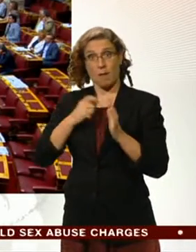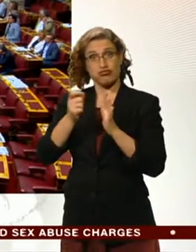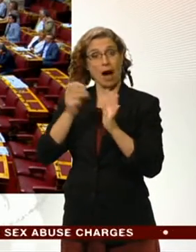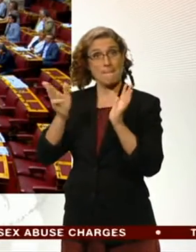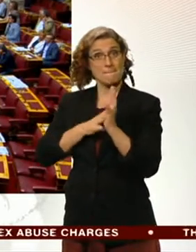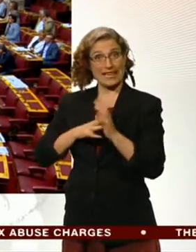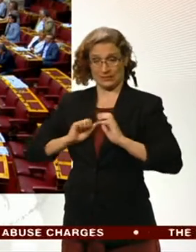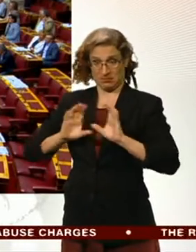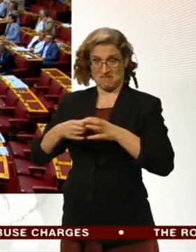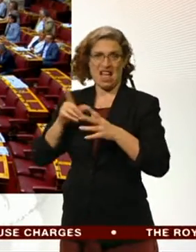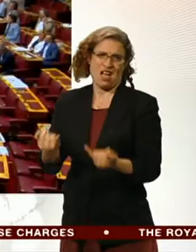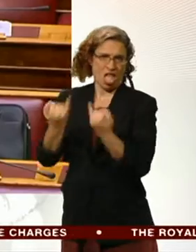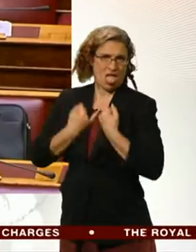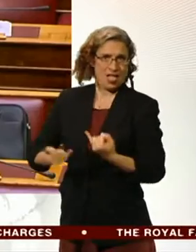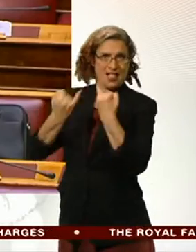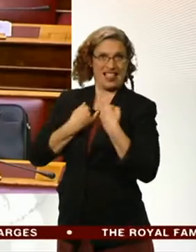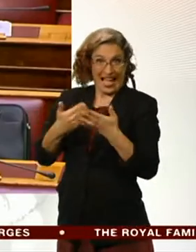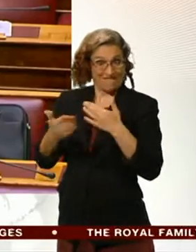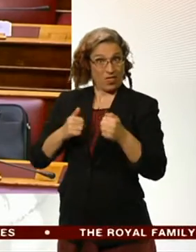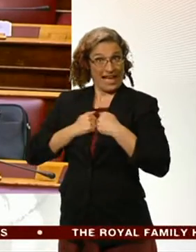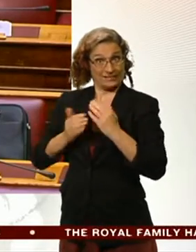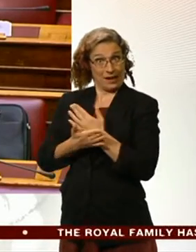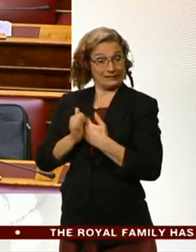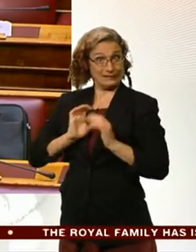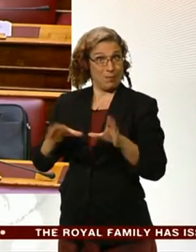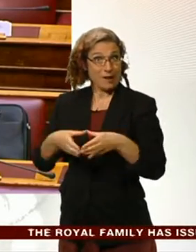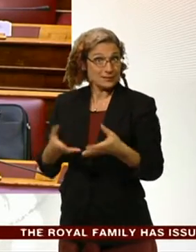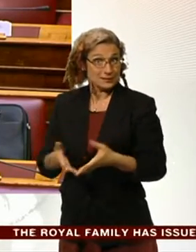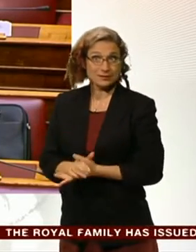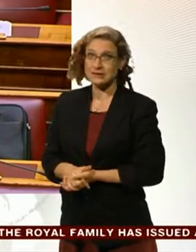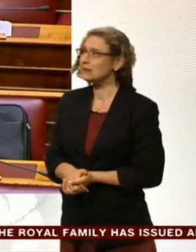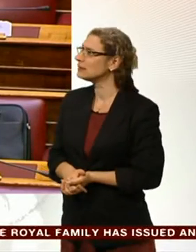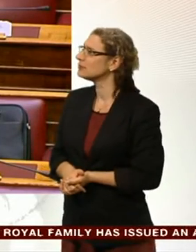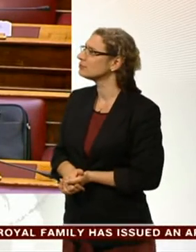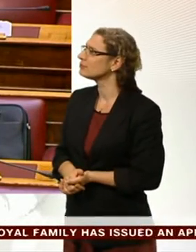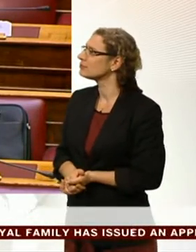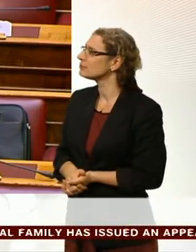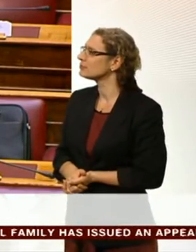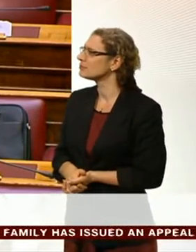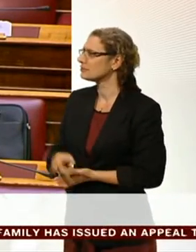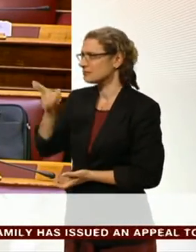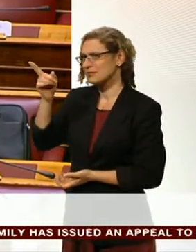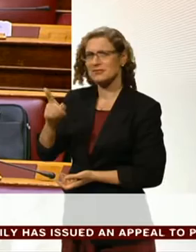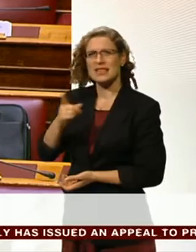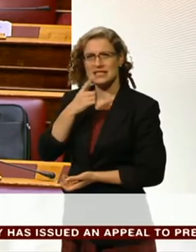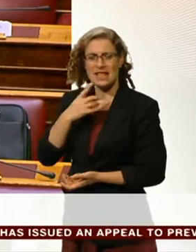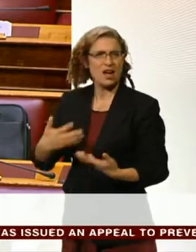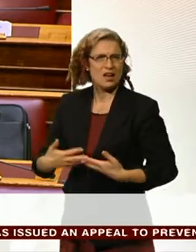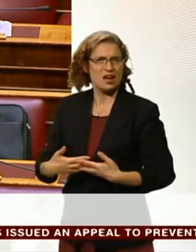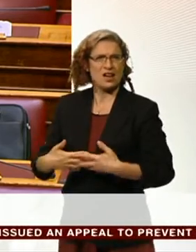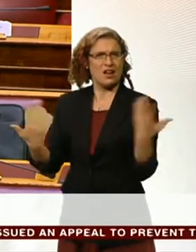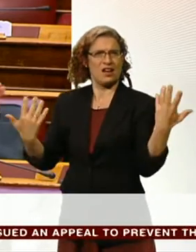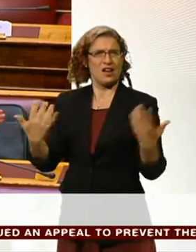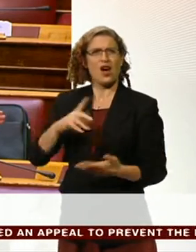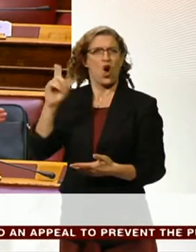scorn on the New Deal. And what is the Syria-independent Greek